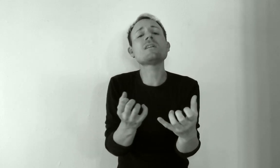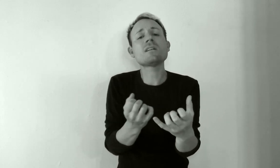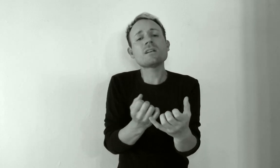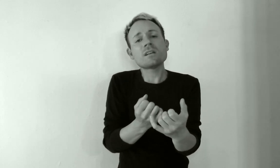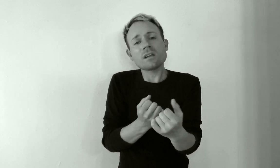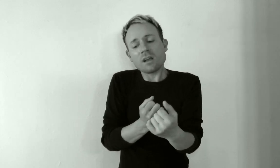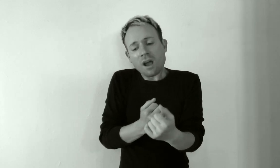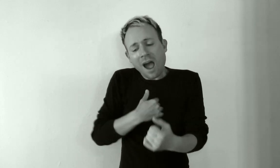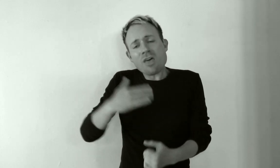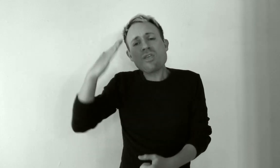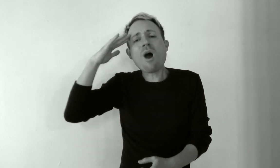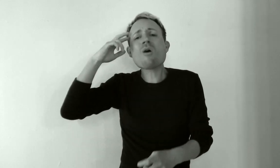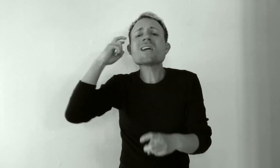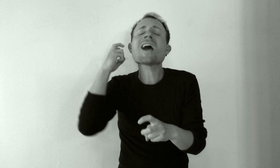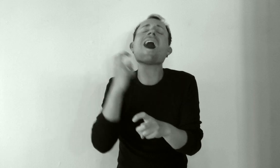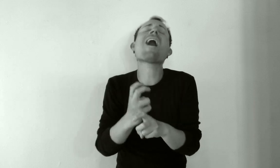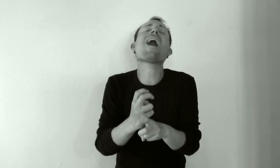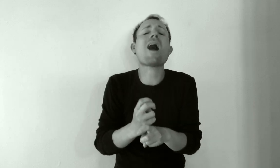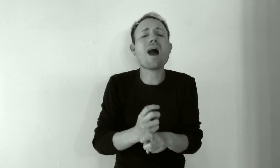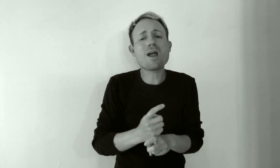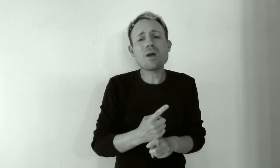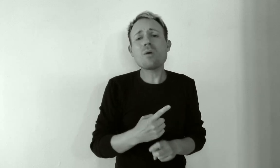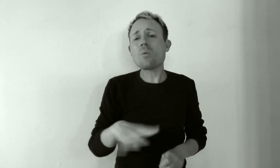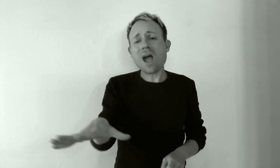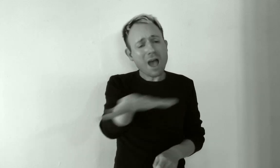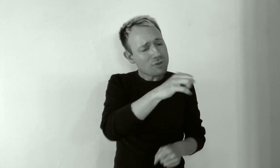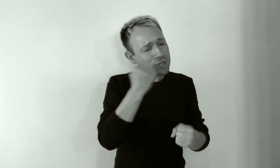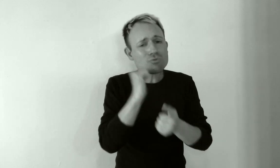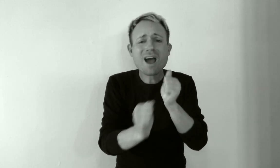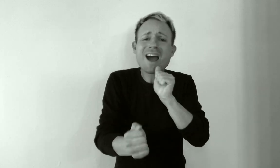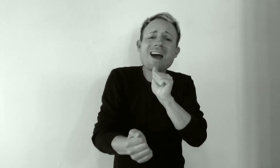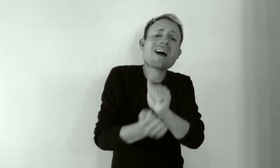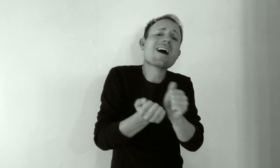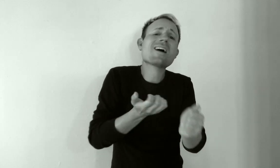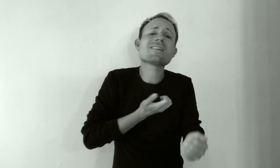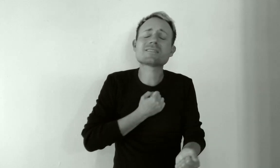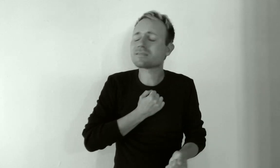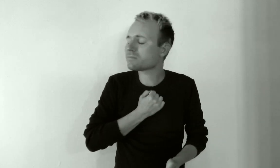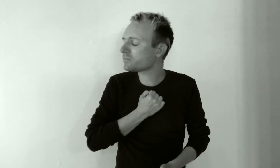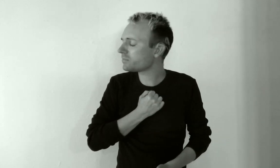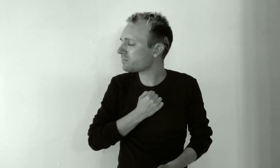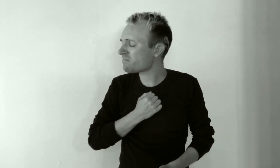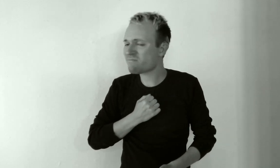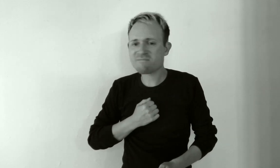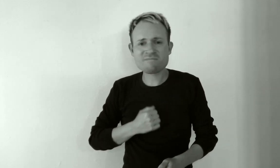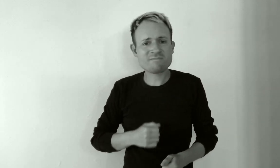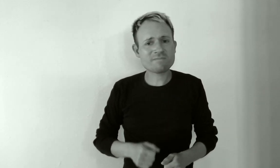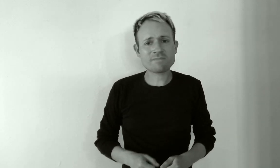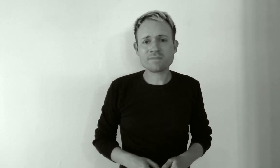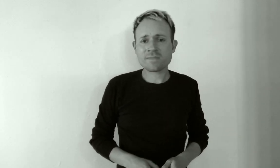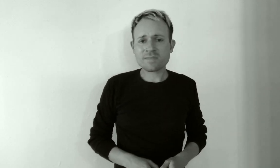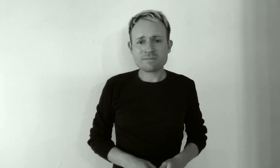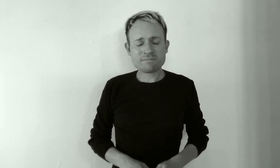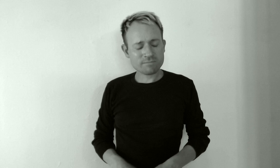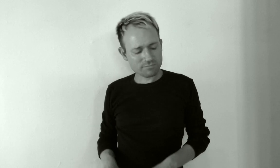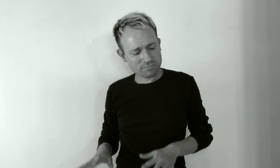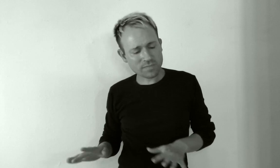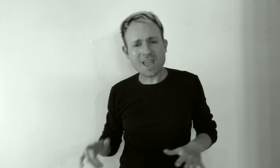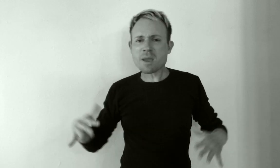I know it's hard we have to try This